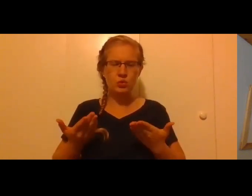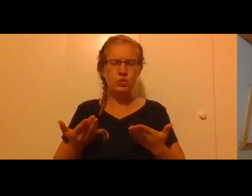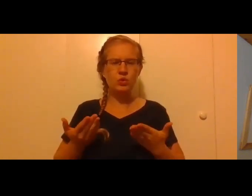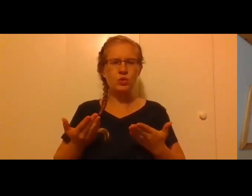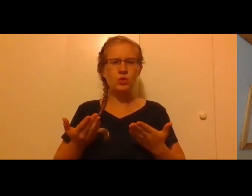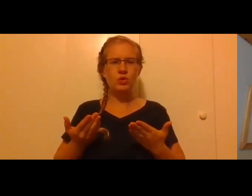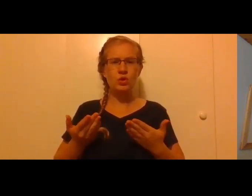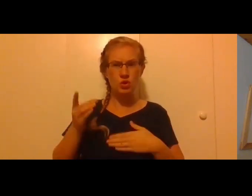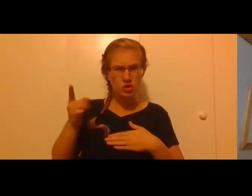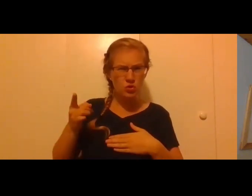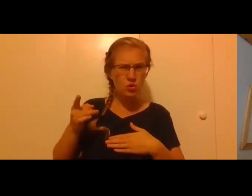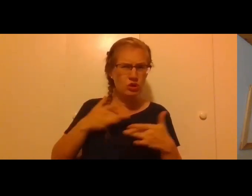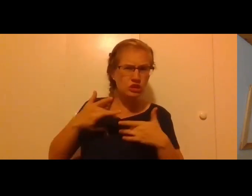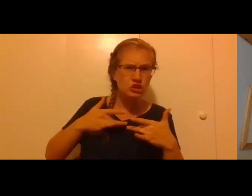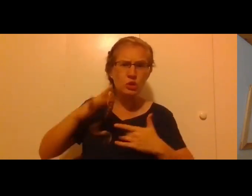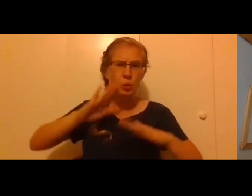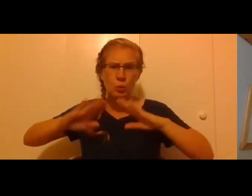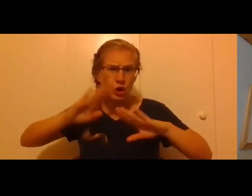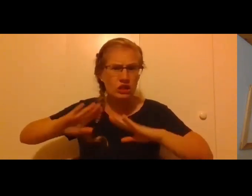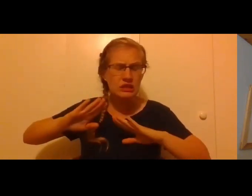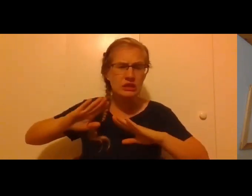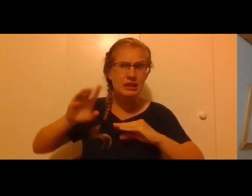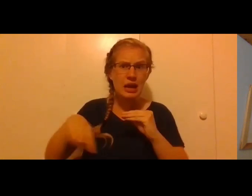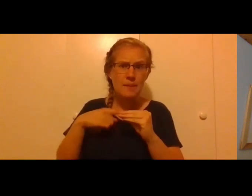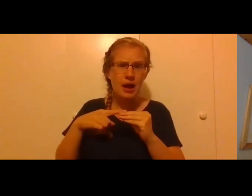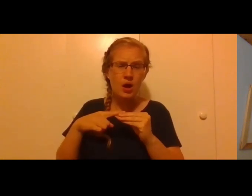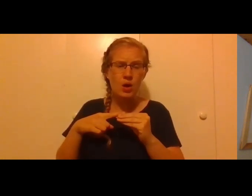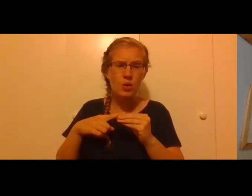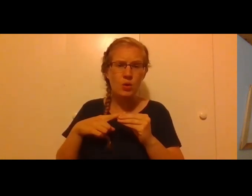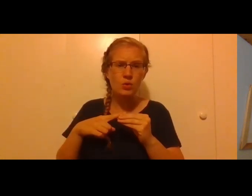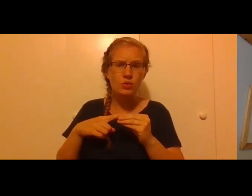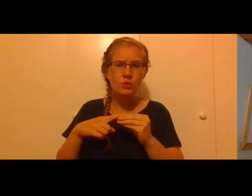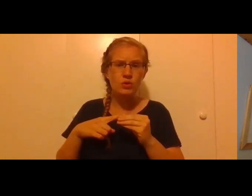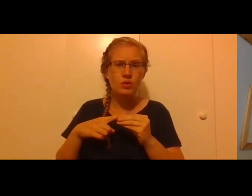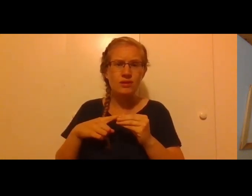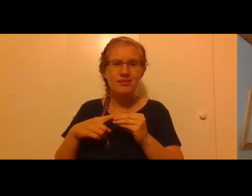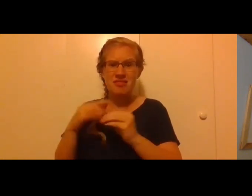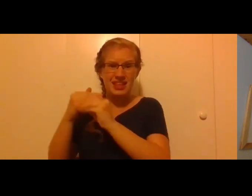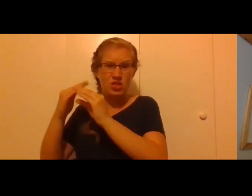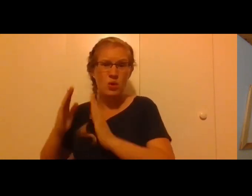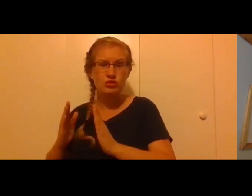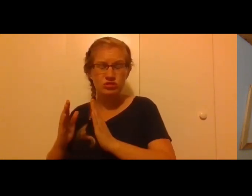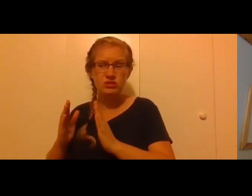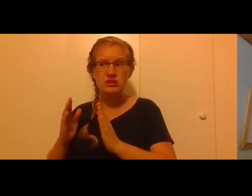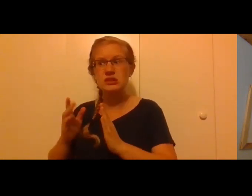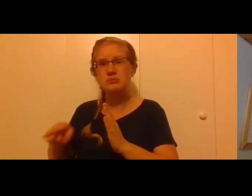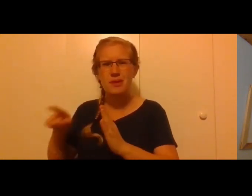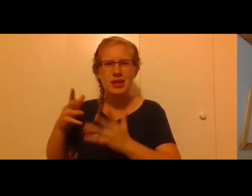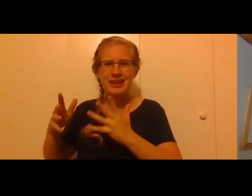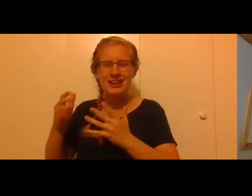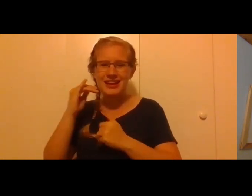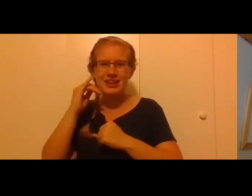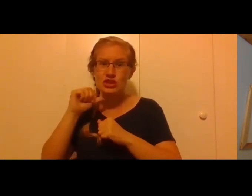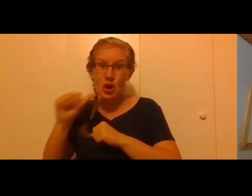are you worried or are you concerned about the places where theologians don't linger,